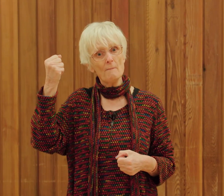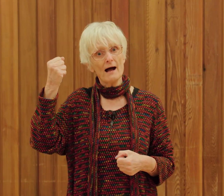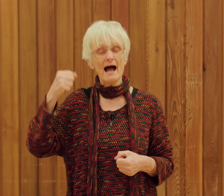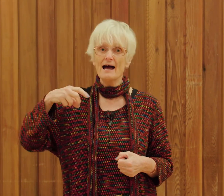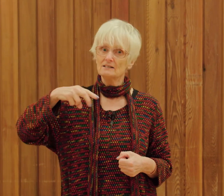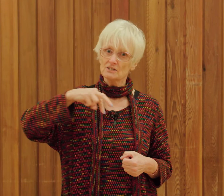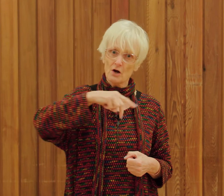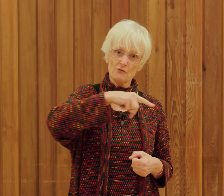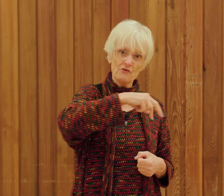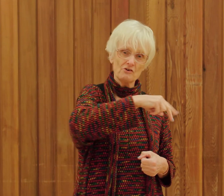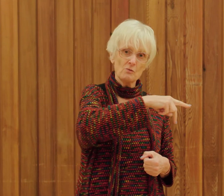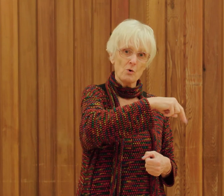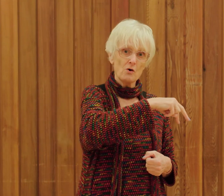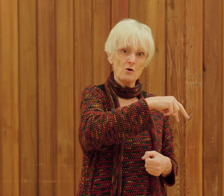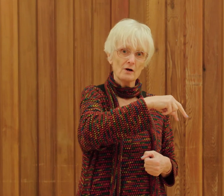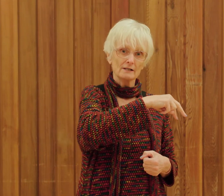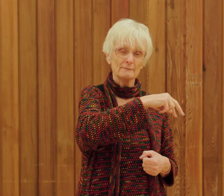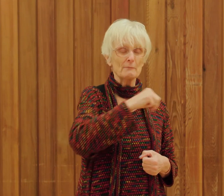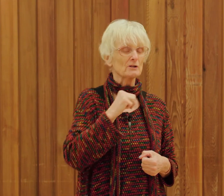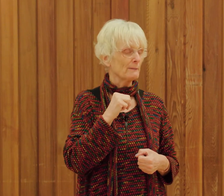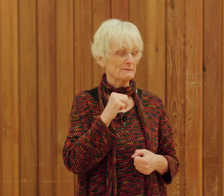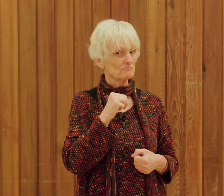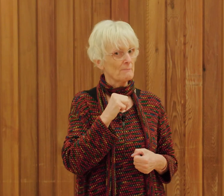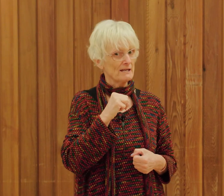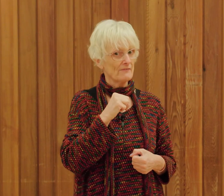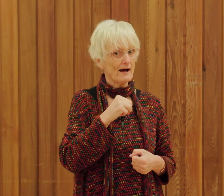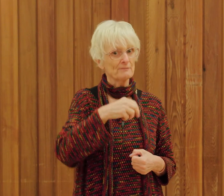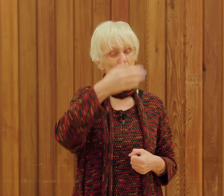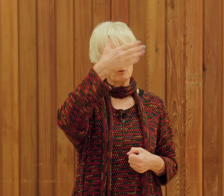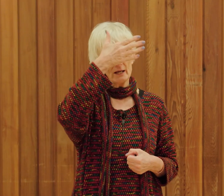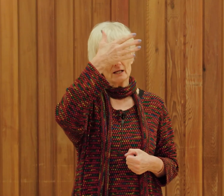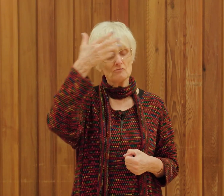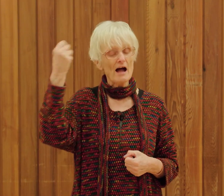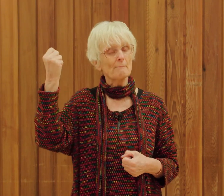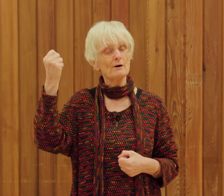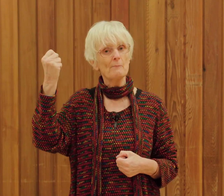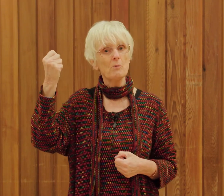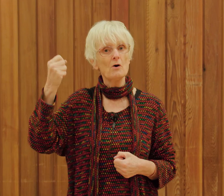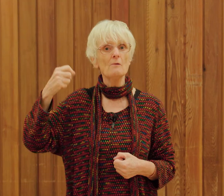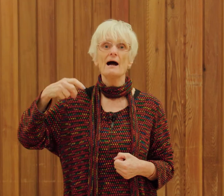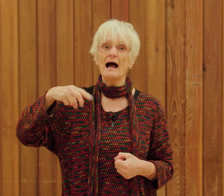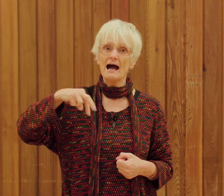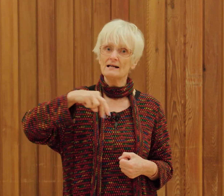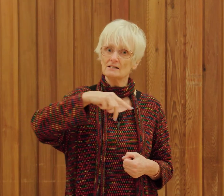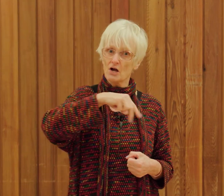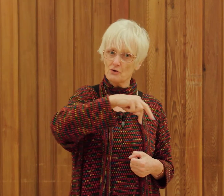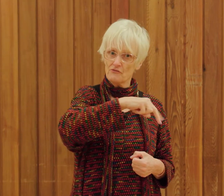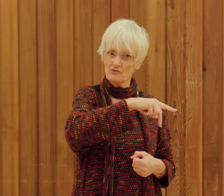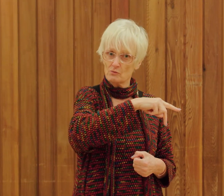and go for a walk and then we could maybe repeat that we can wrap up warm and go for a